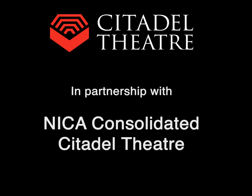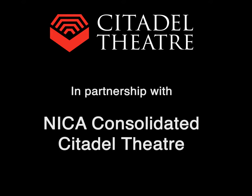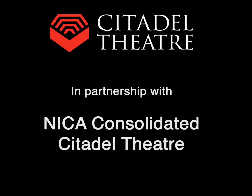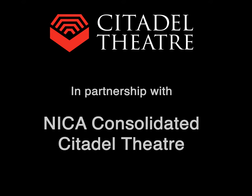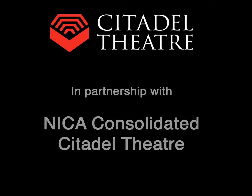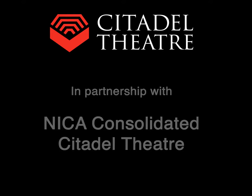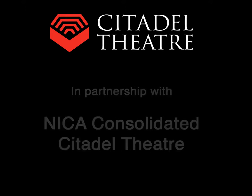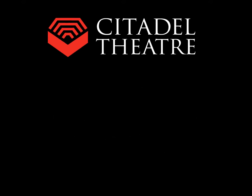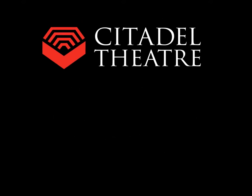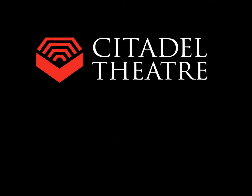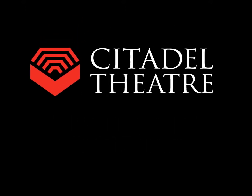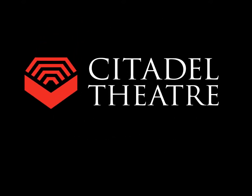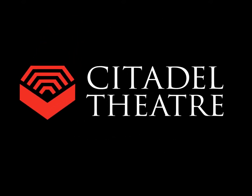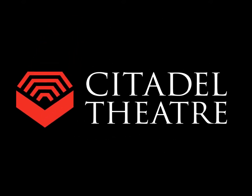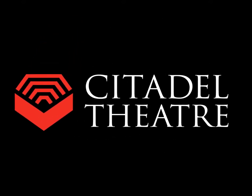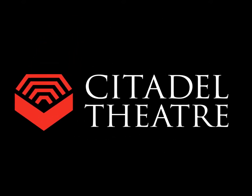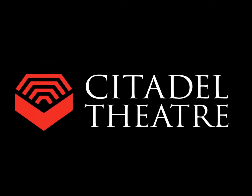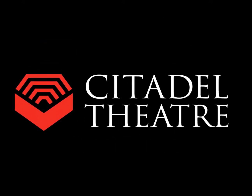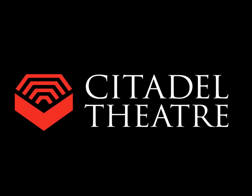Good luck to you.